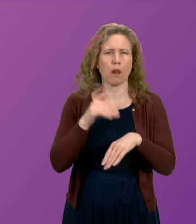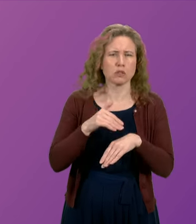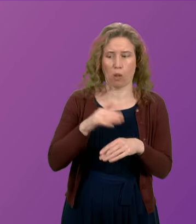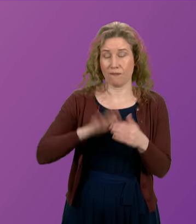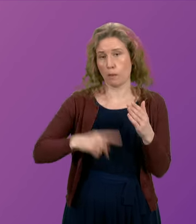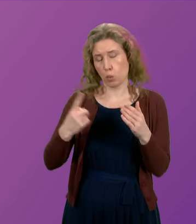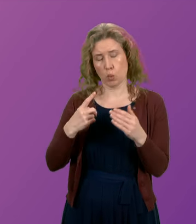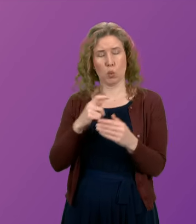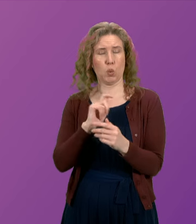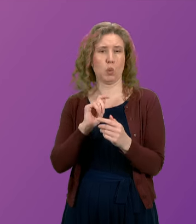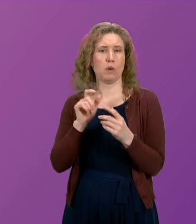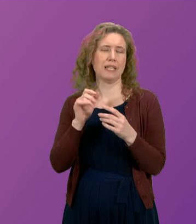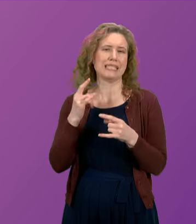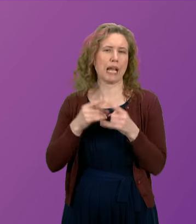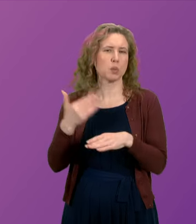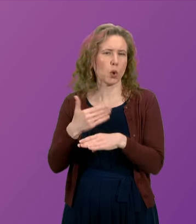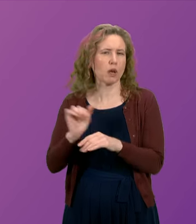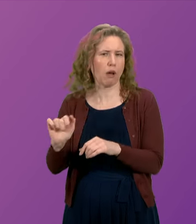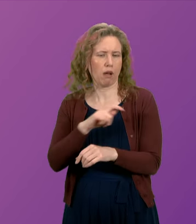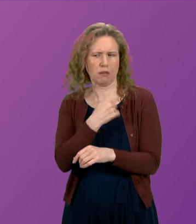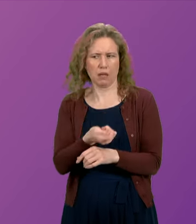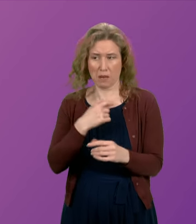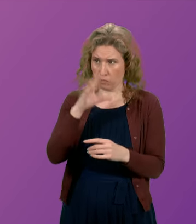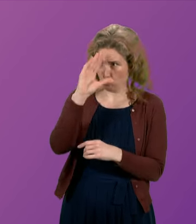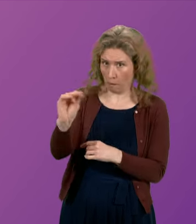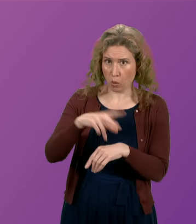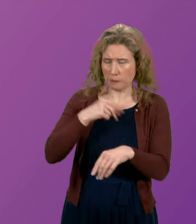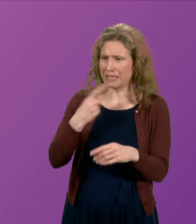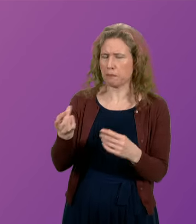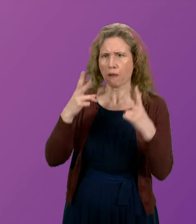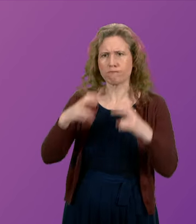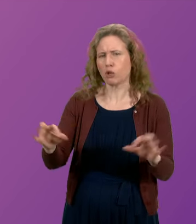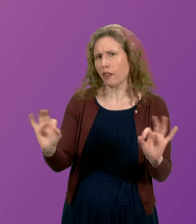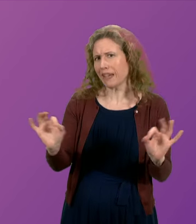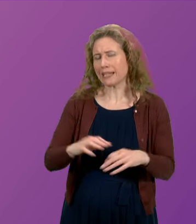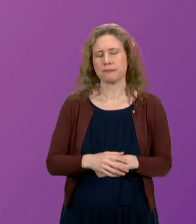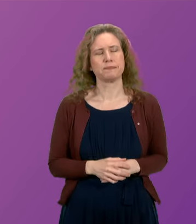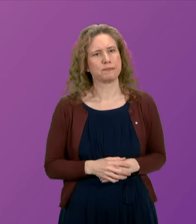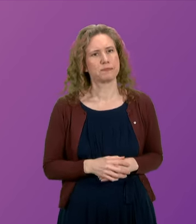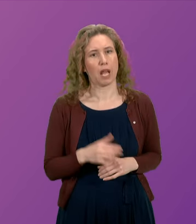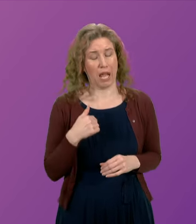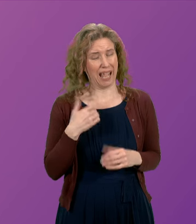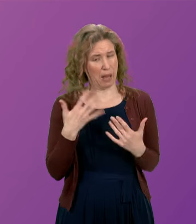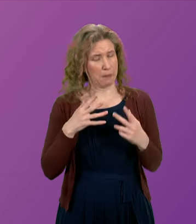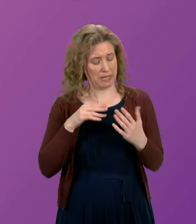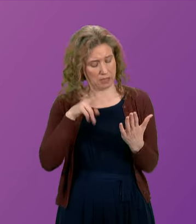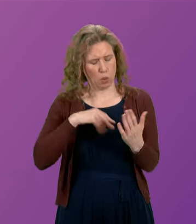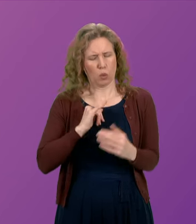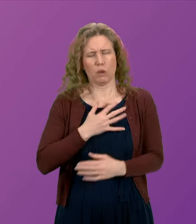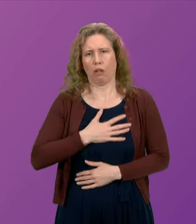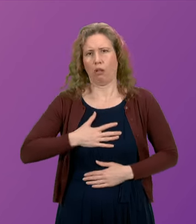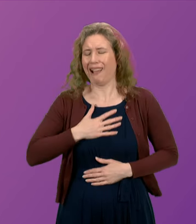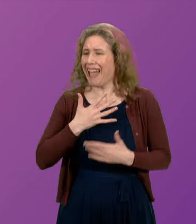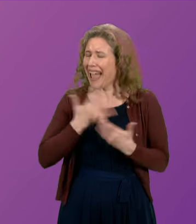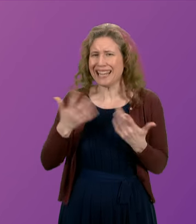workers were not acted upon. First Minister. I was deeply troubled by these reports. Any